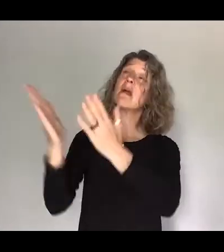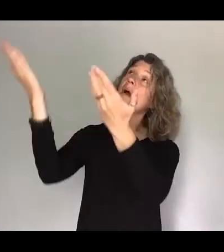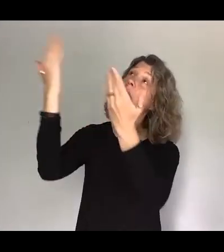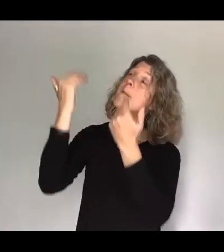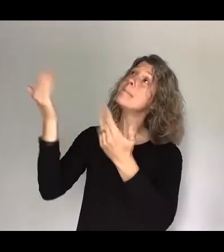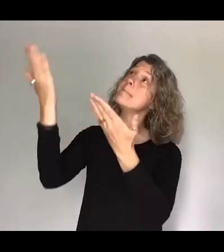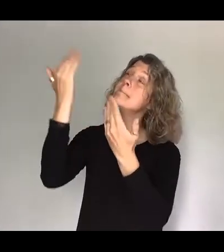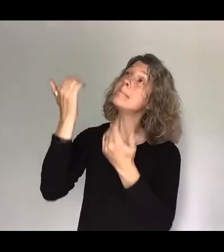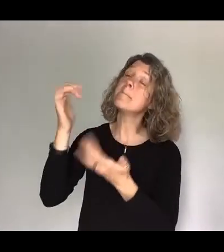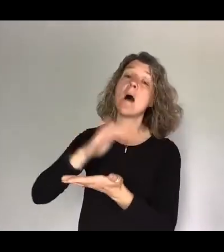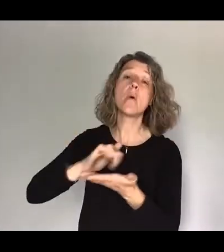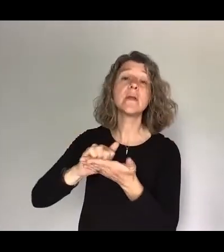come Holy Spirit